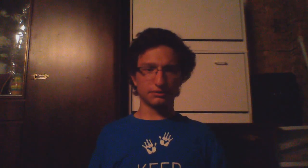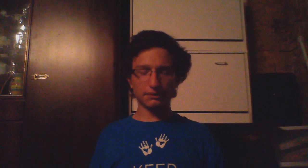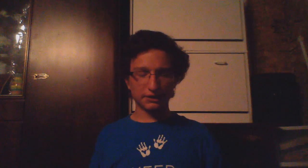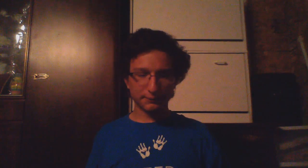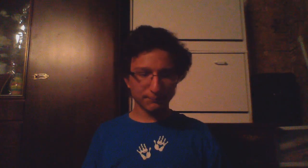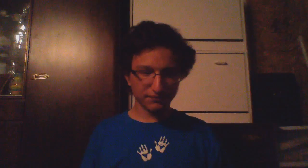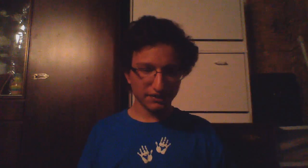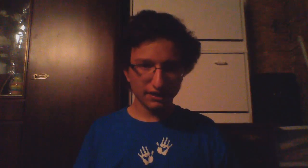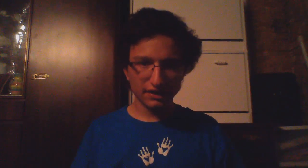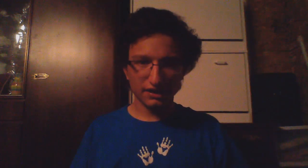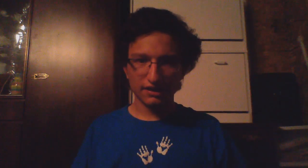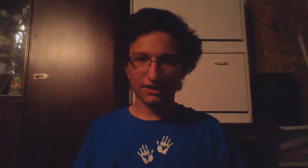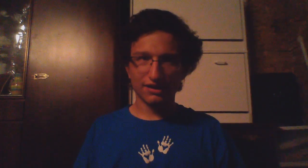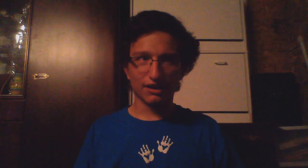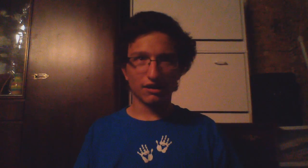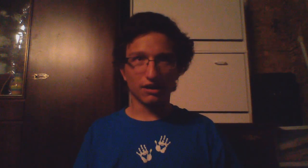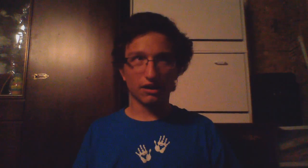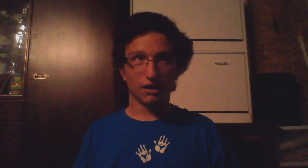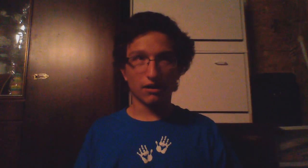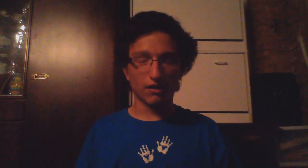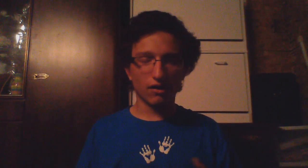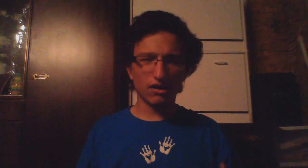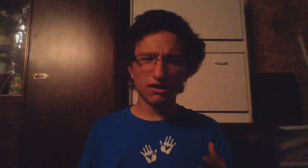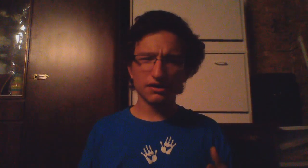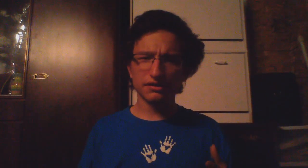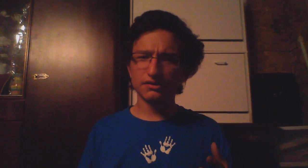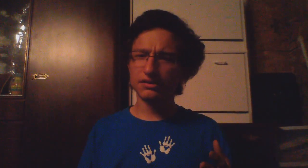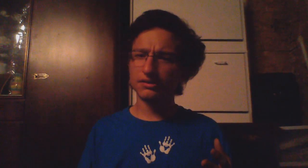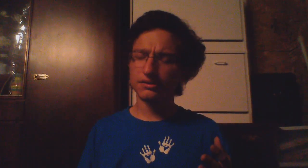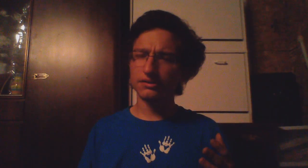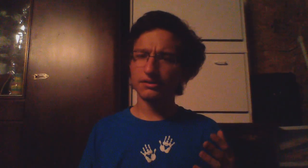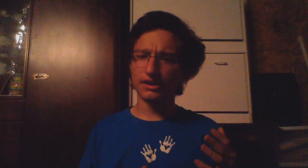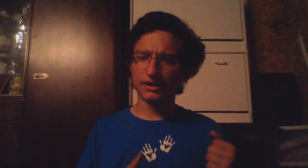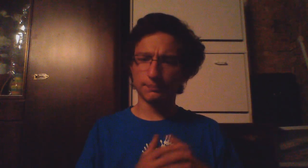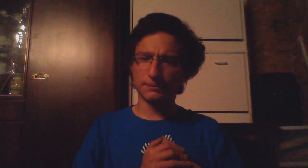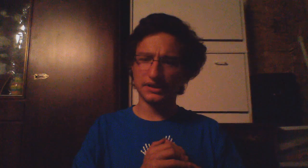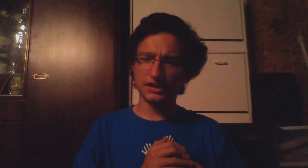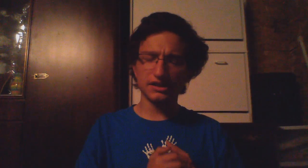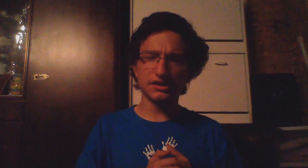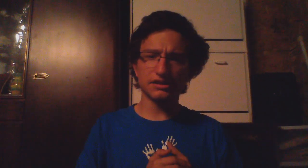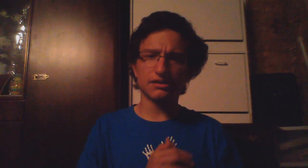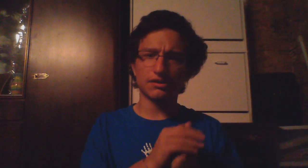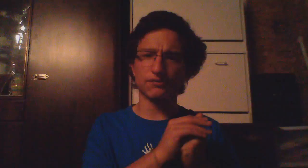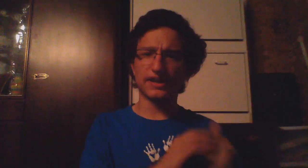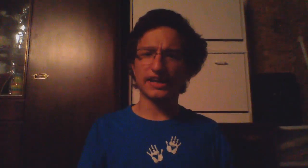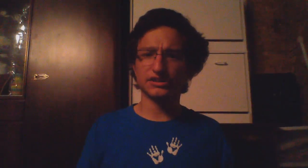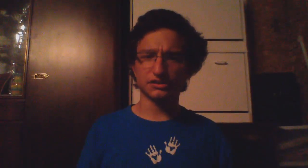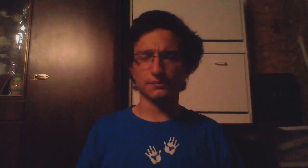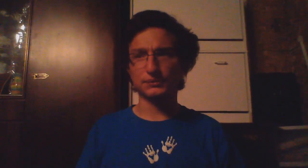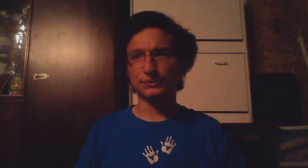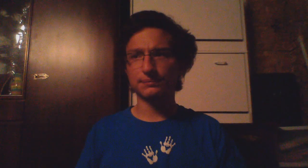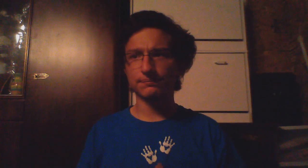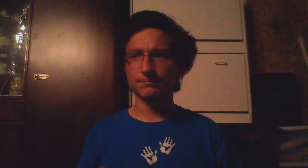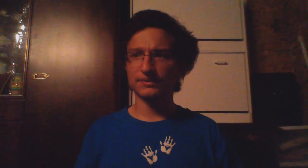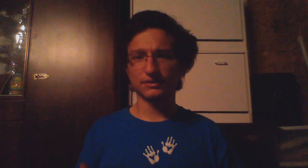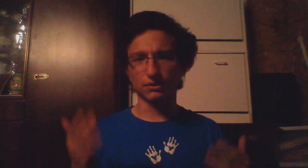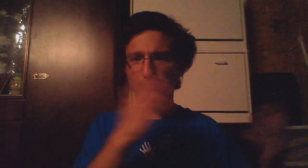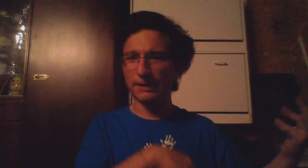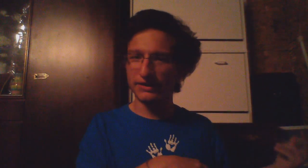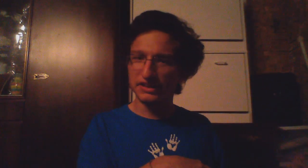well on at the beginning of last summer so about a